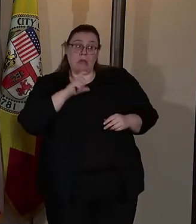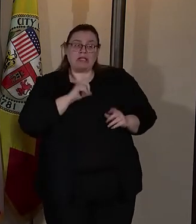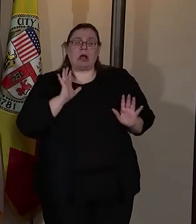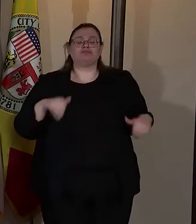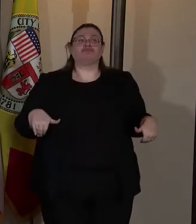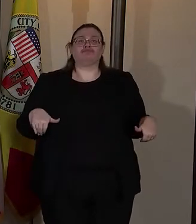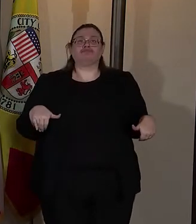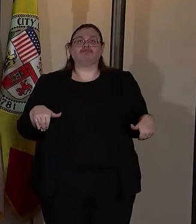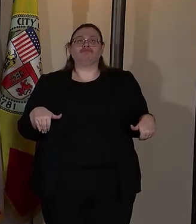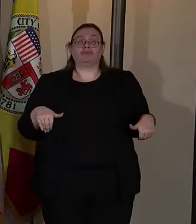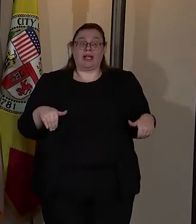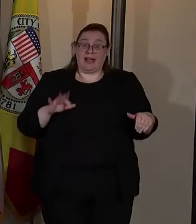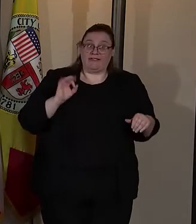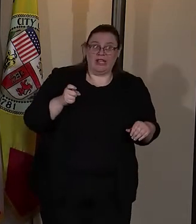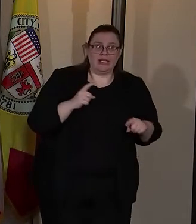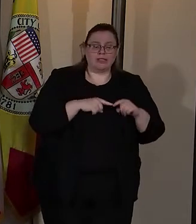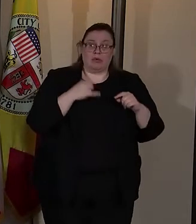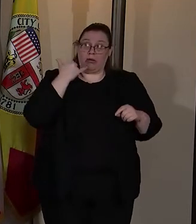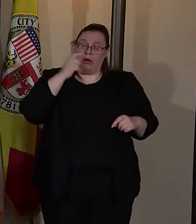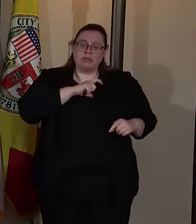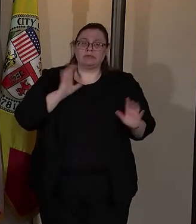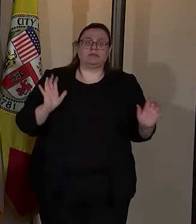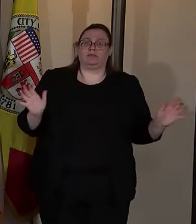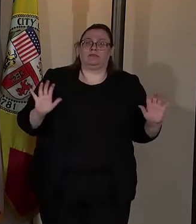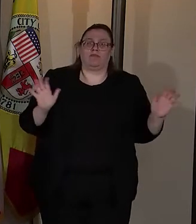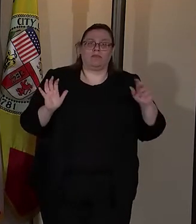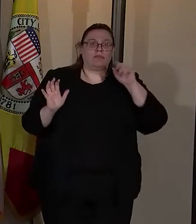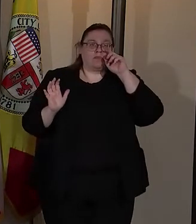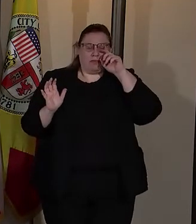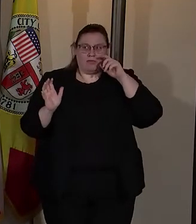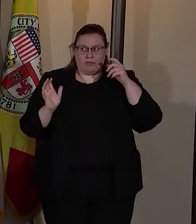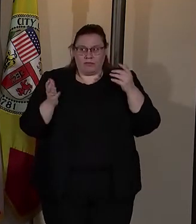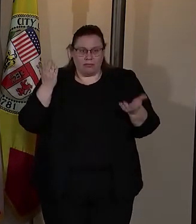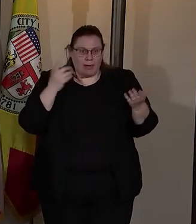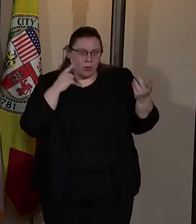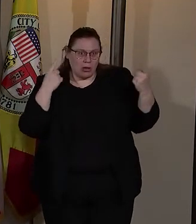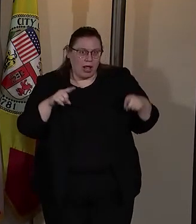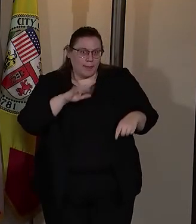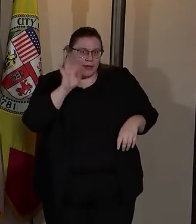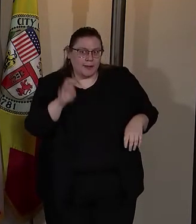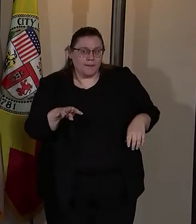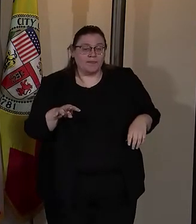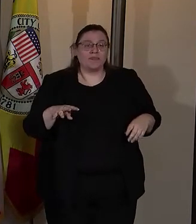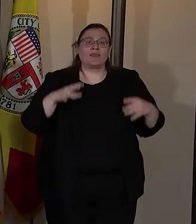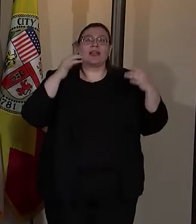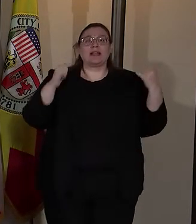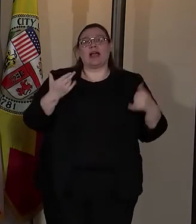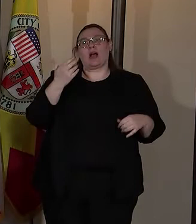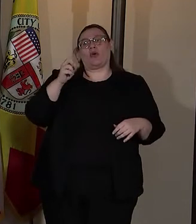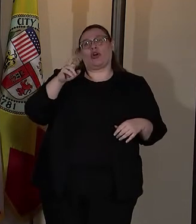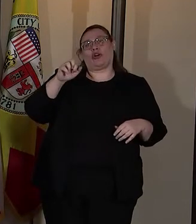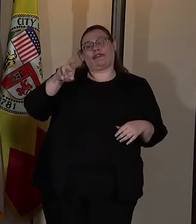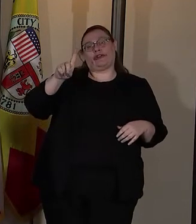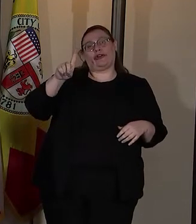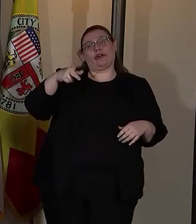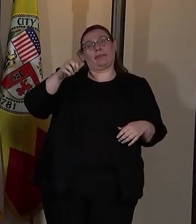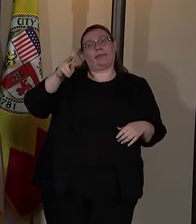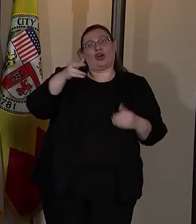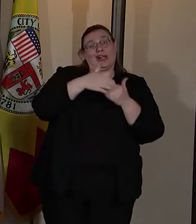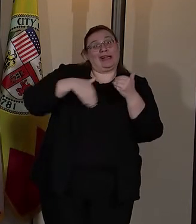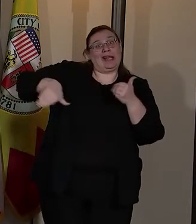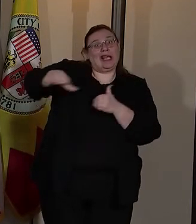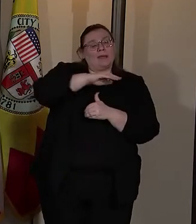police. They want something done, but they're afraid to call the police because they're afraid of what might happen. Now in the Harvard Park neighborhood, because this is